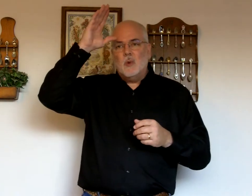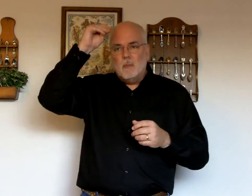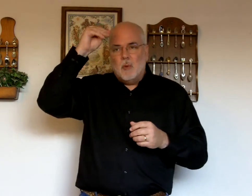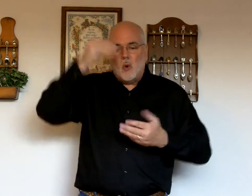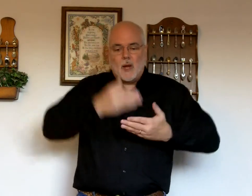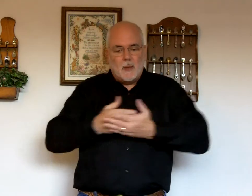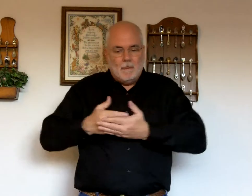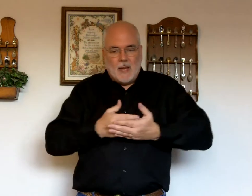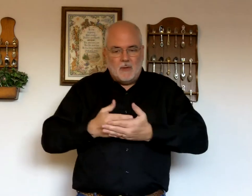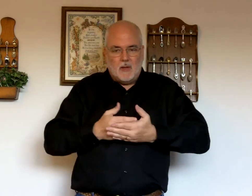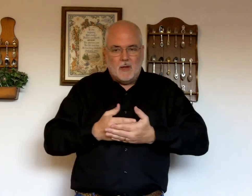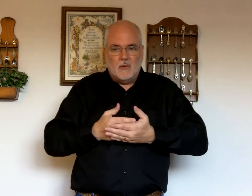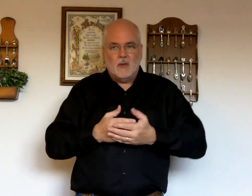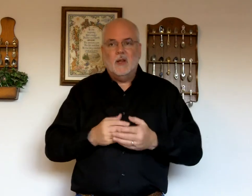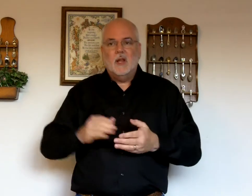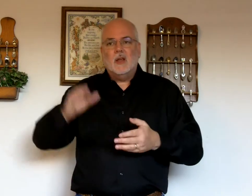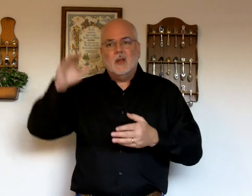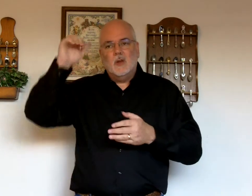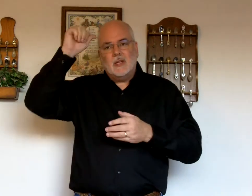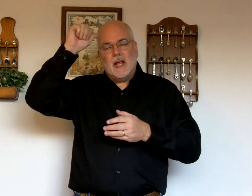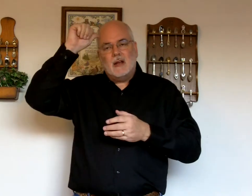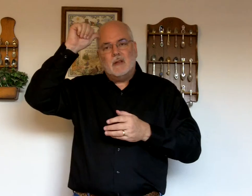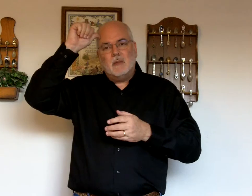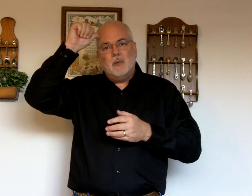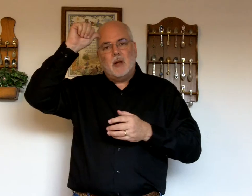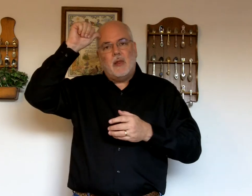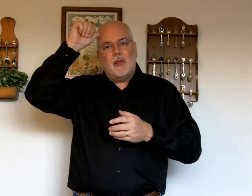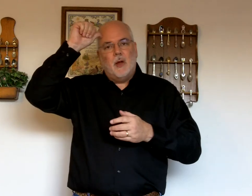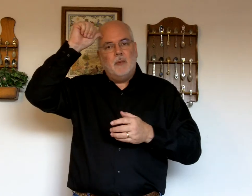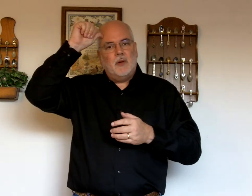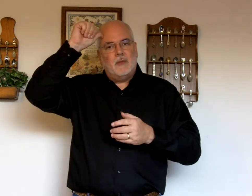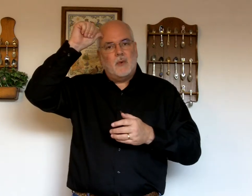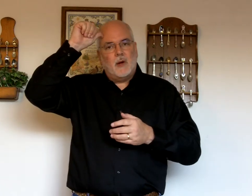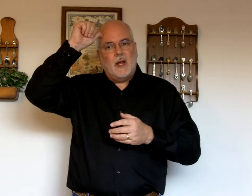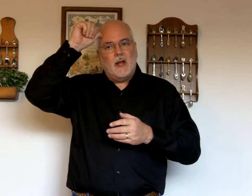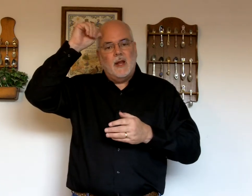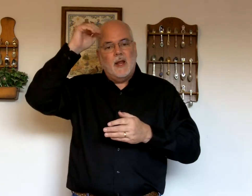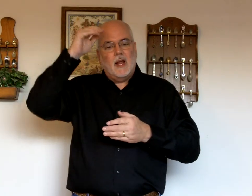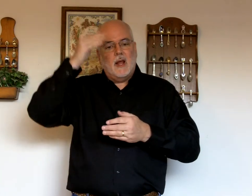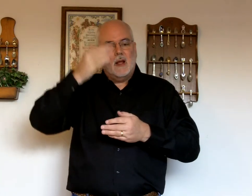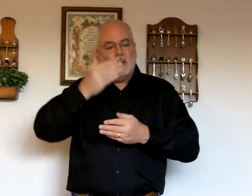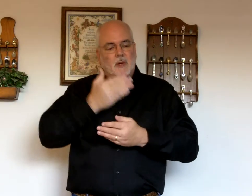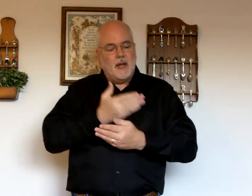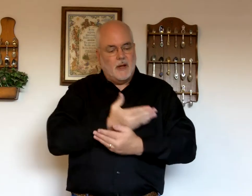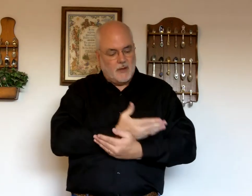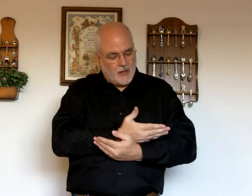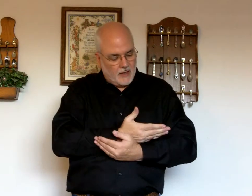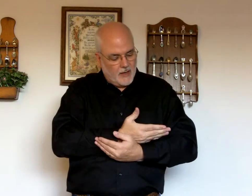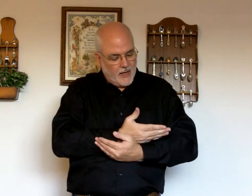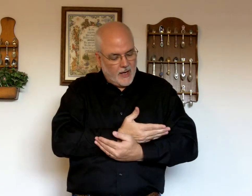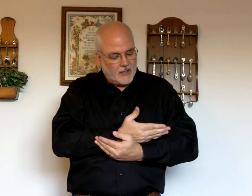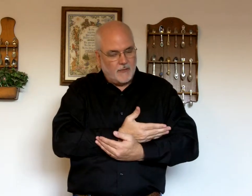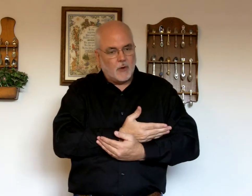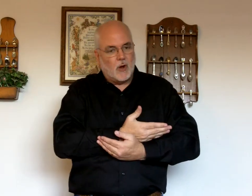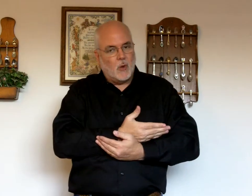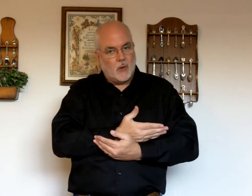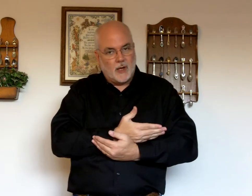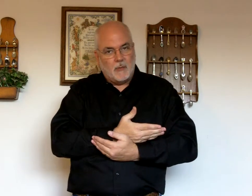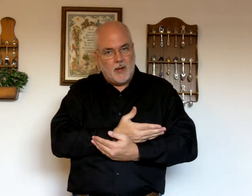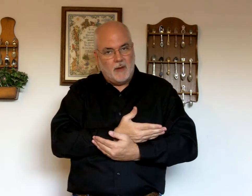boy-baby, though. You just kind of put a thumb to your forehead and come down as if you're holding a baby.